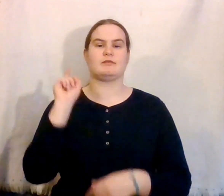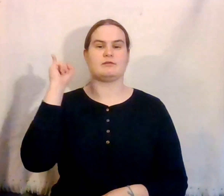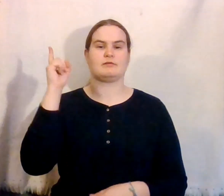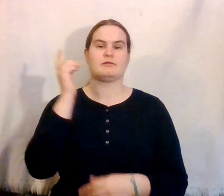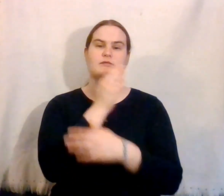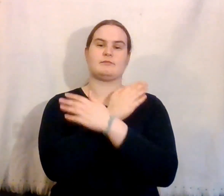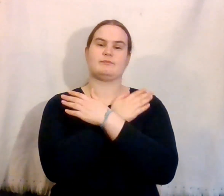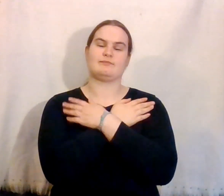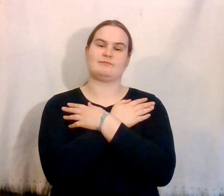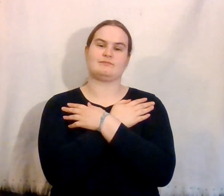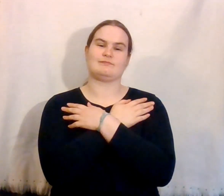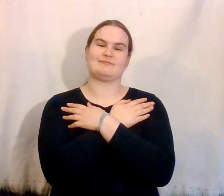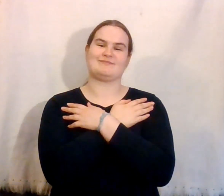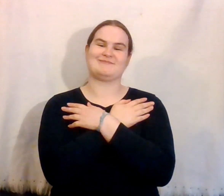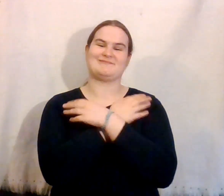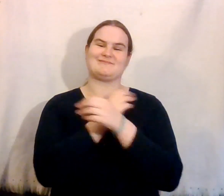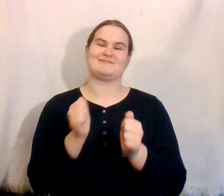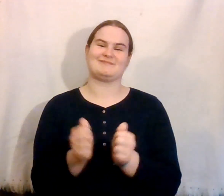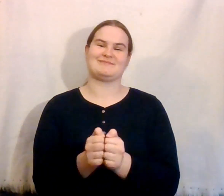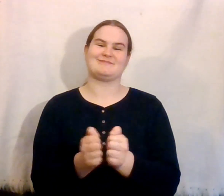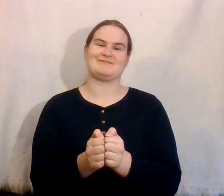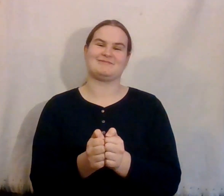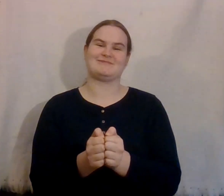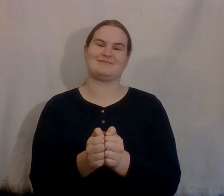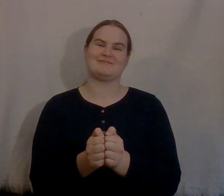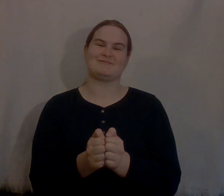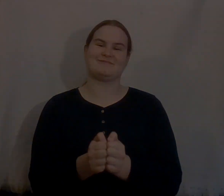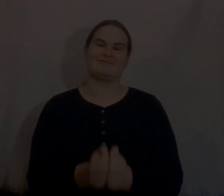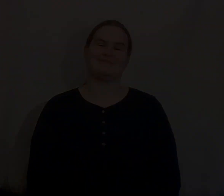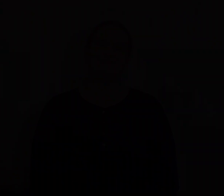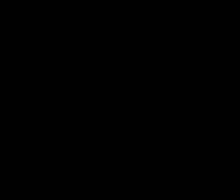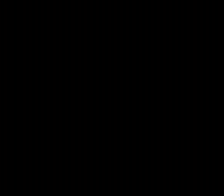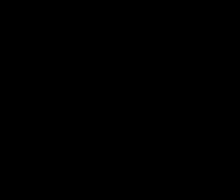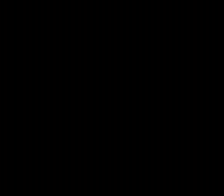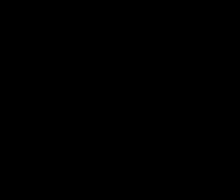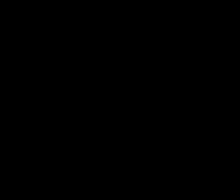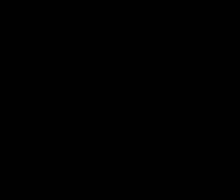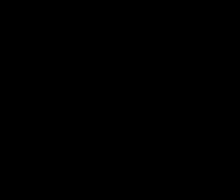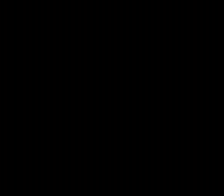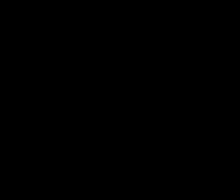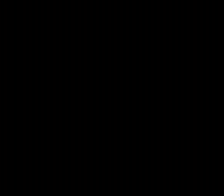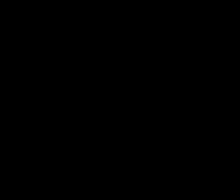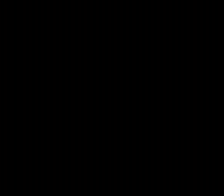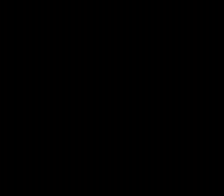upon your home